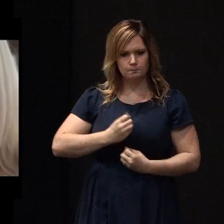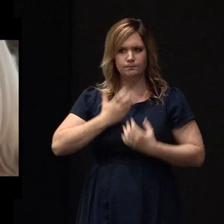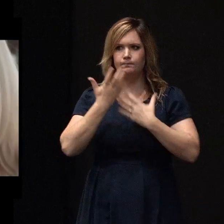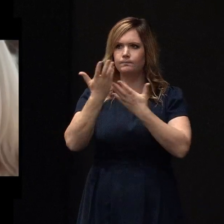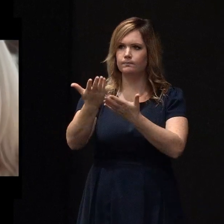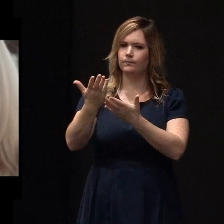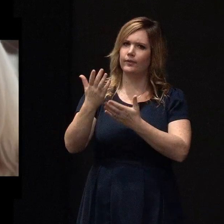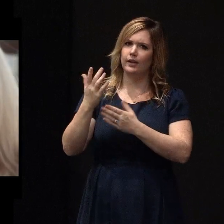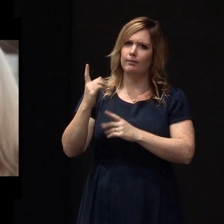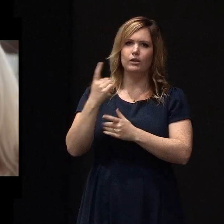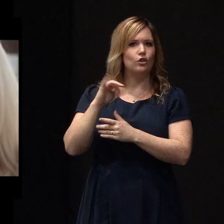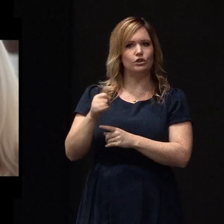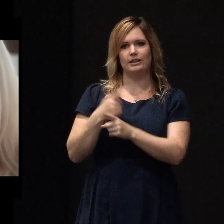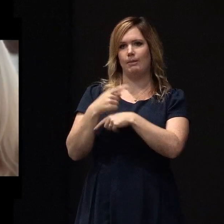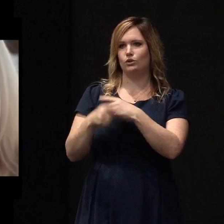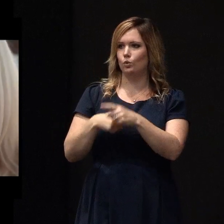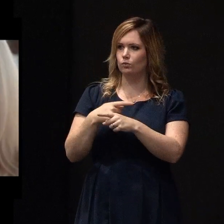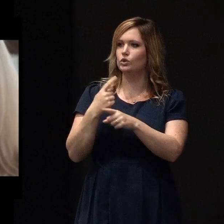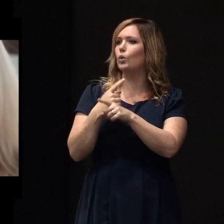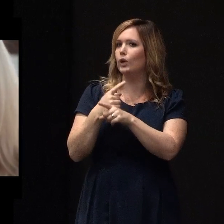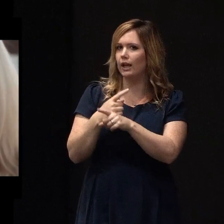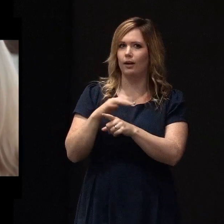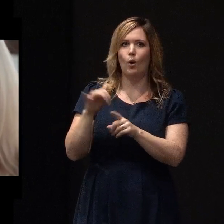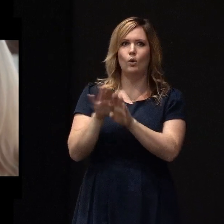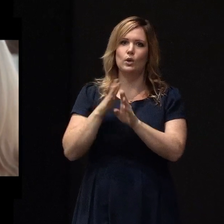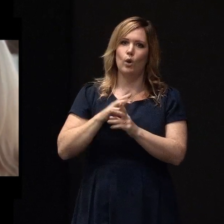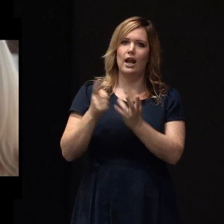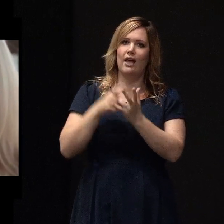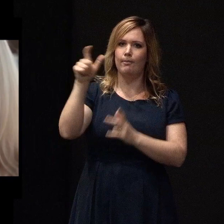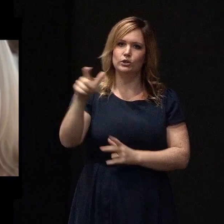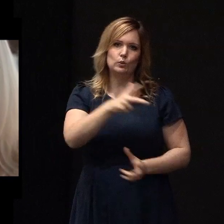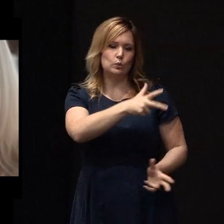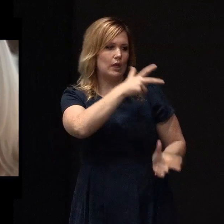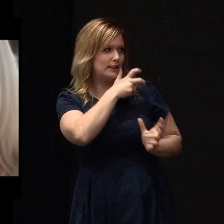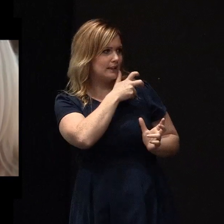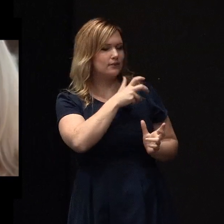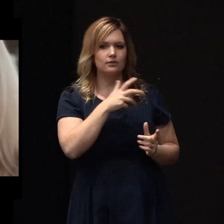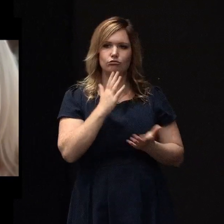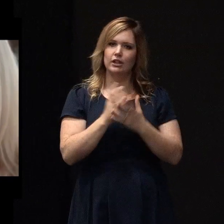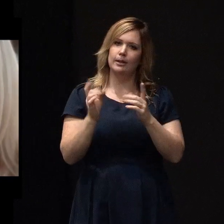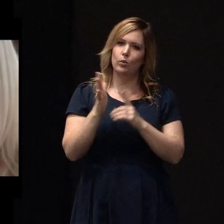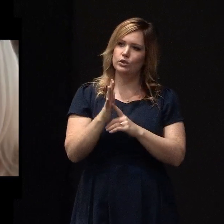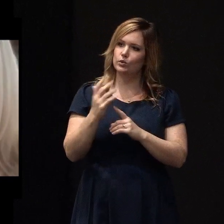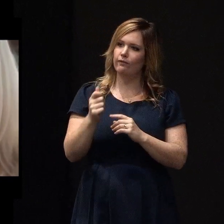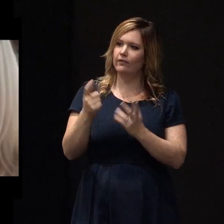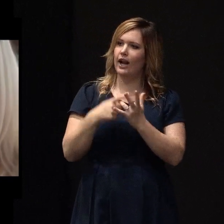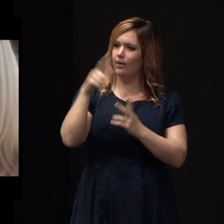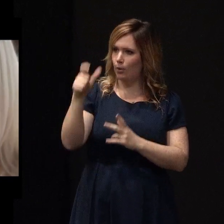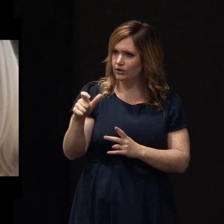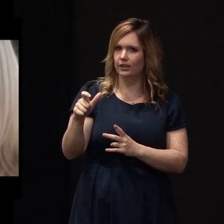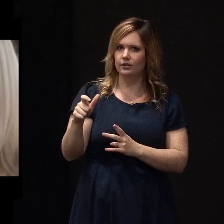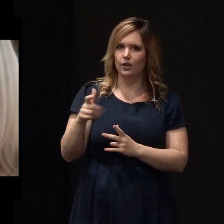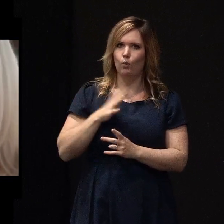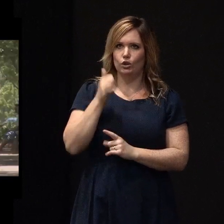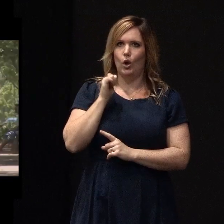But it's not just about talking, it's about having your story heard. And that's what people really want to know. They want to know that